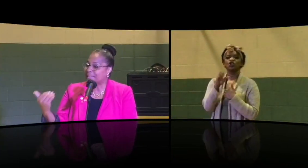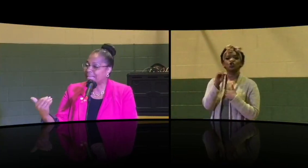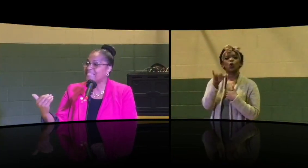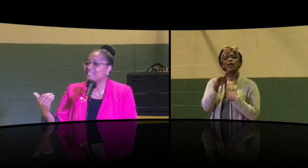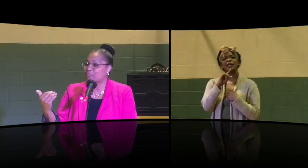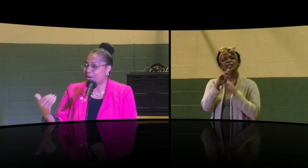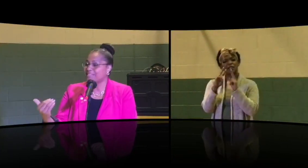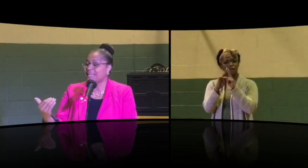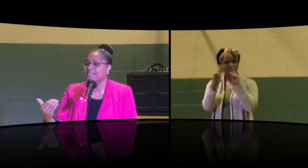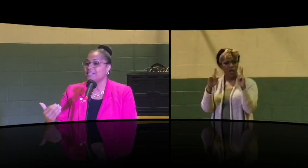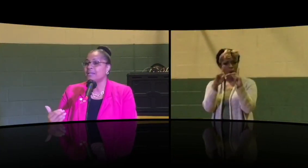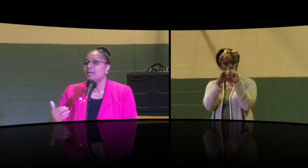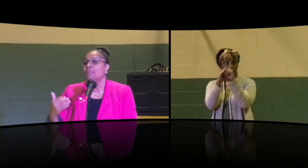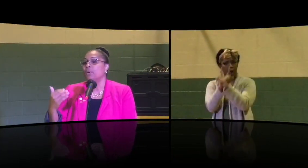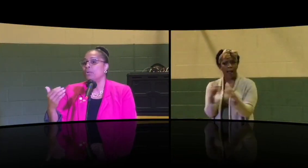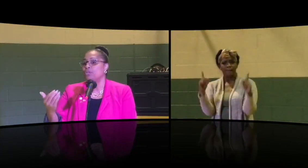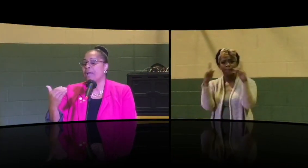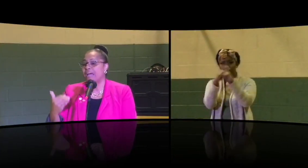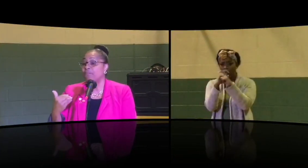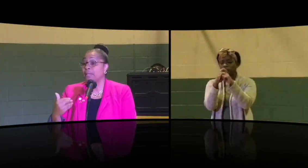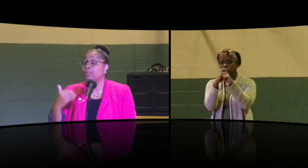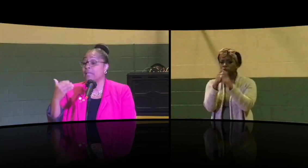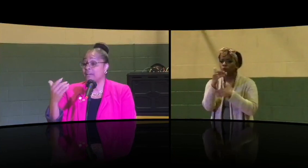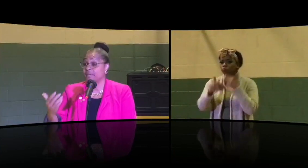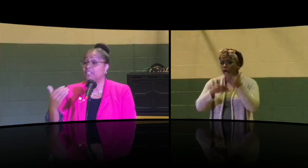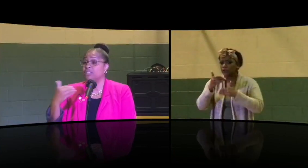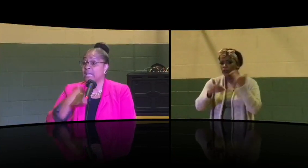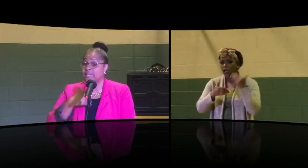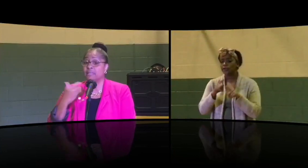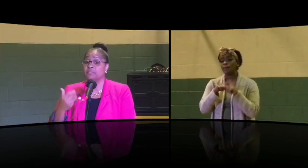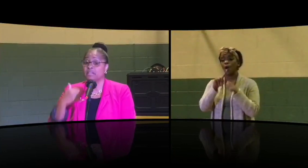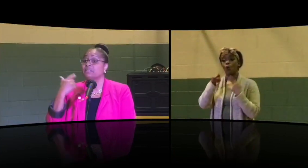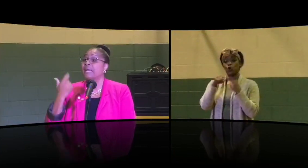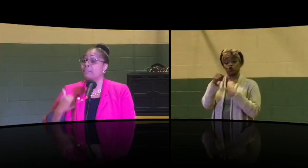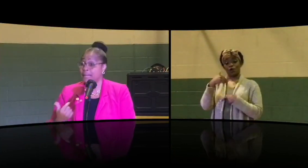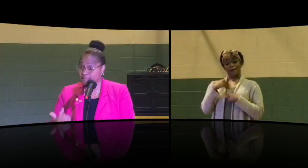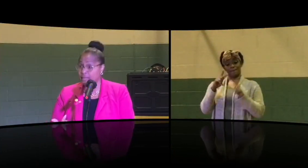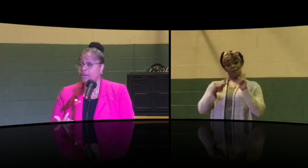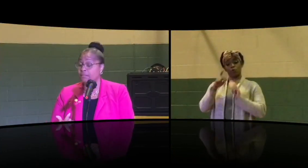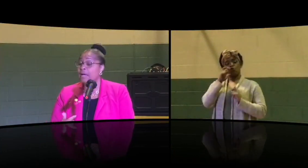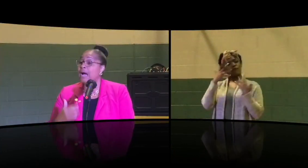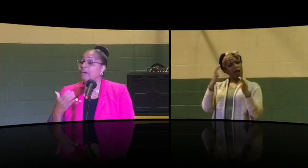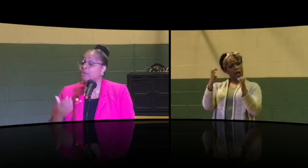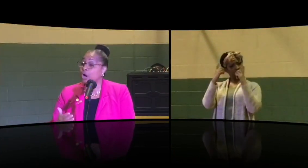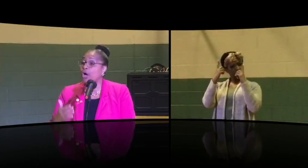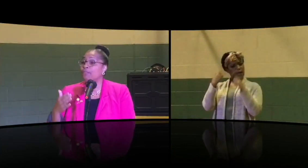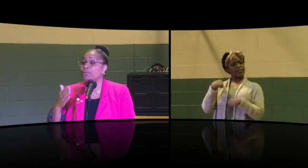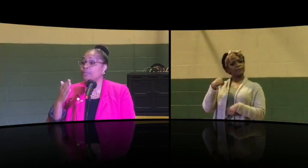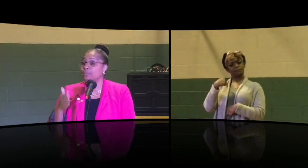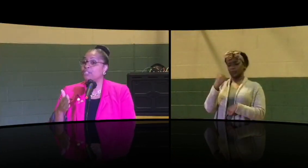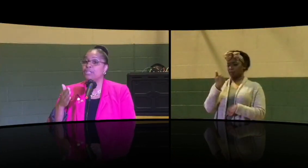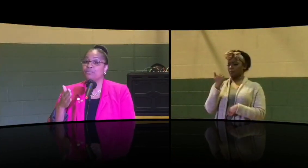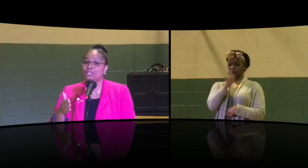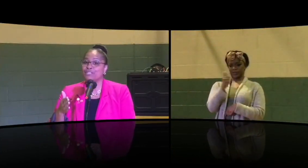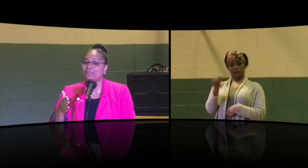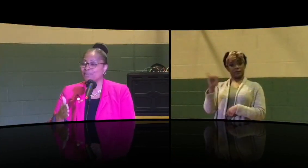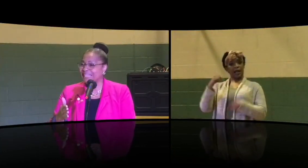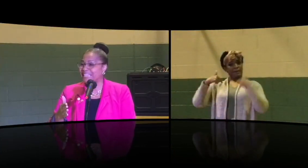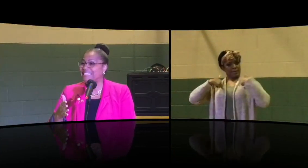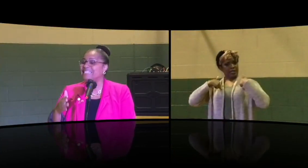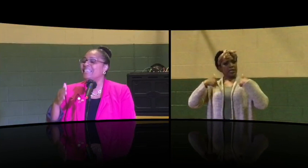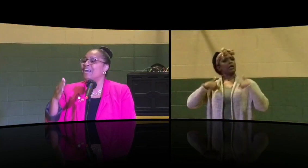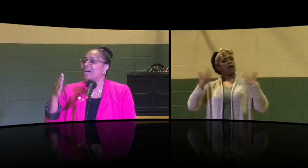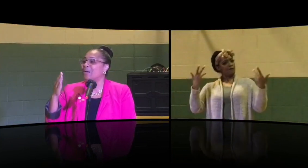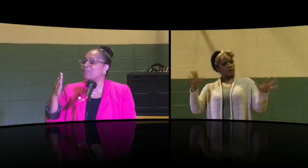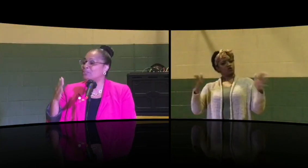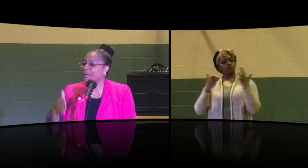complex process. But when you have people that have educated themselves, like myself, I've gone through the Michigan Municipal